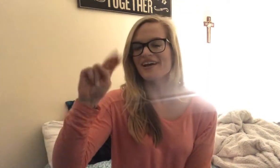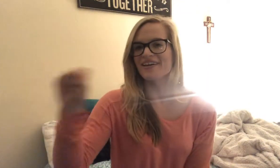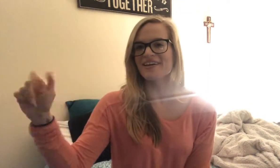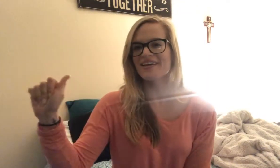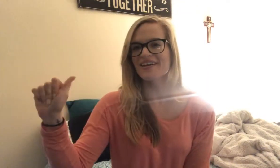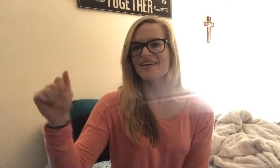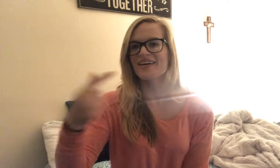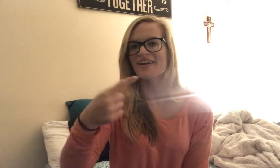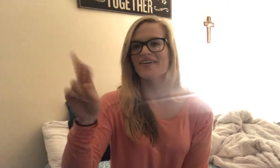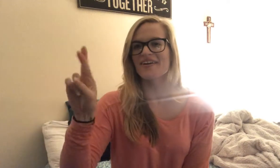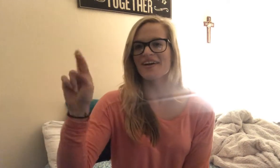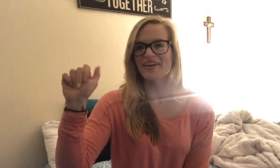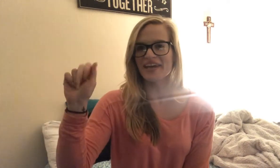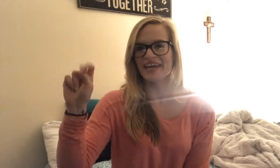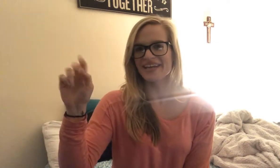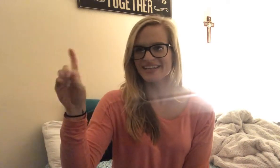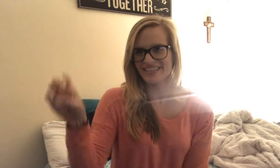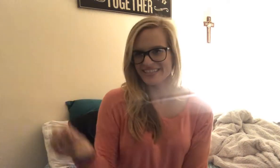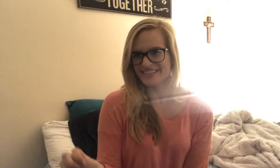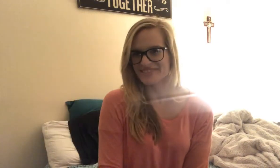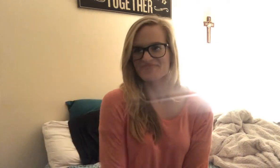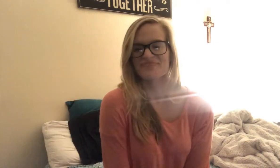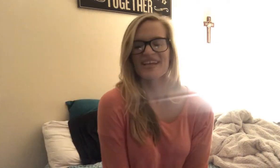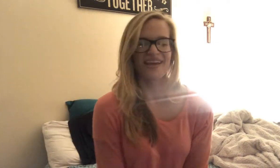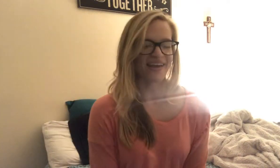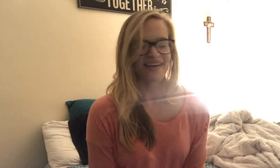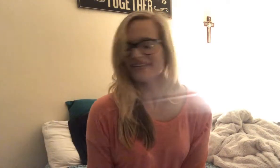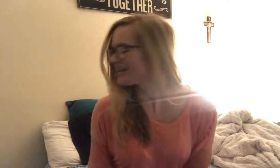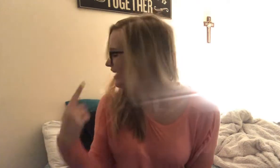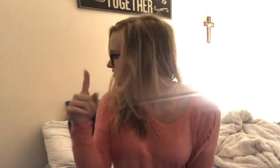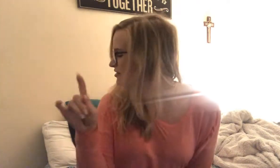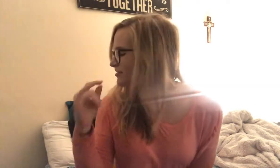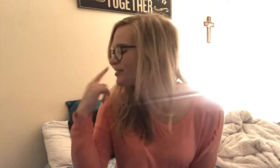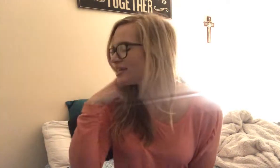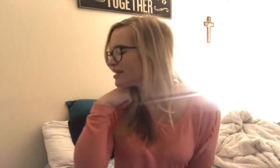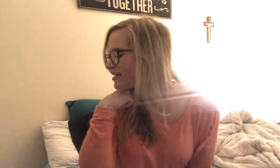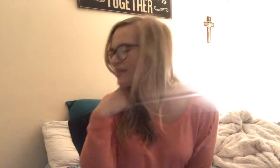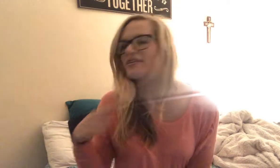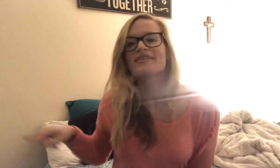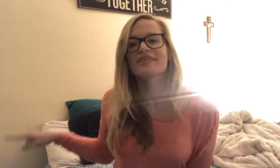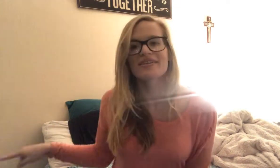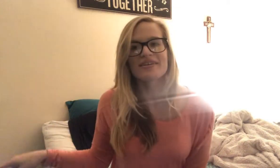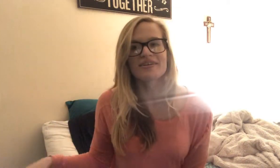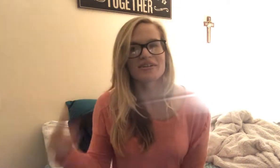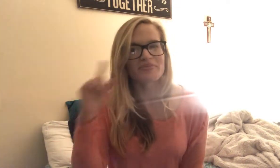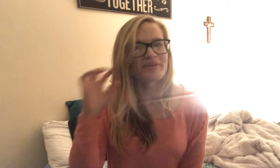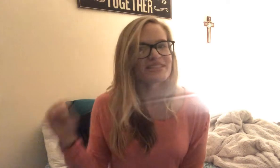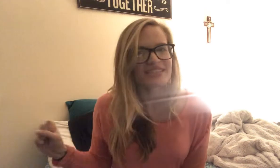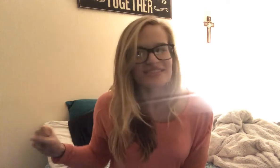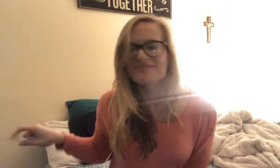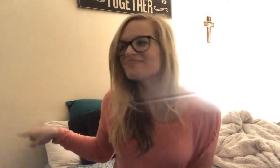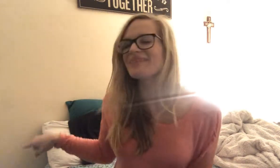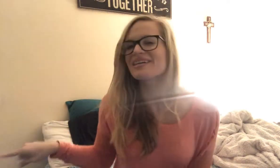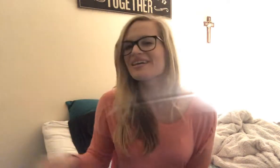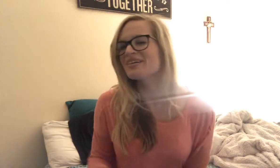Grande. And I don't know if you can hear the little buzzing back there.